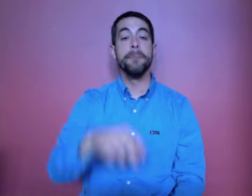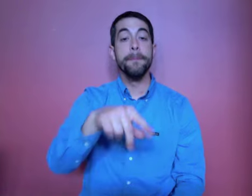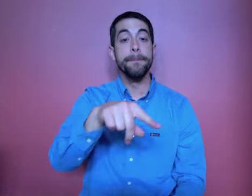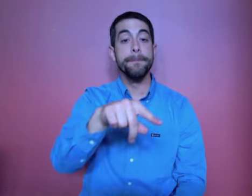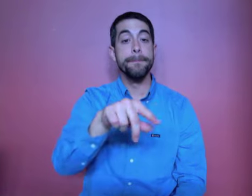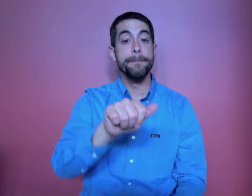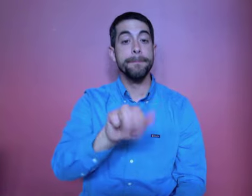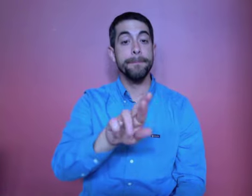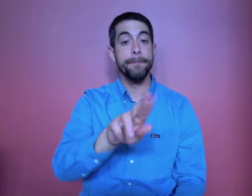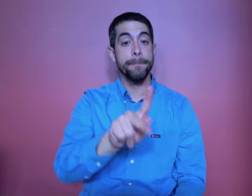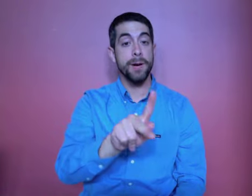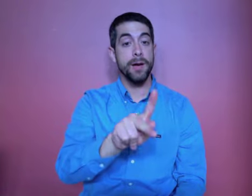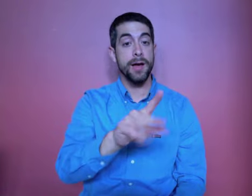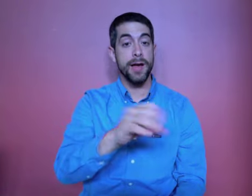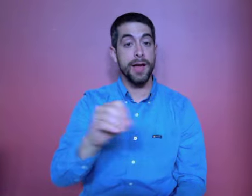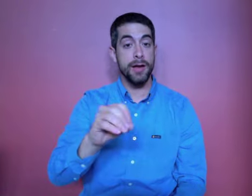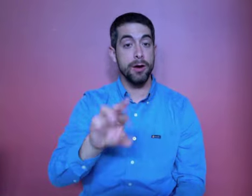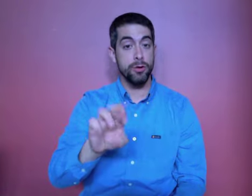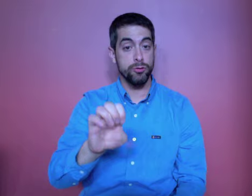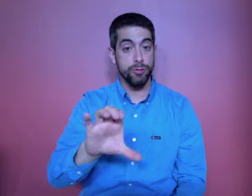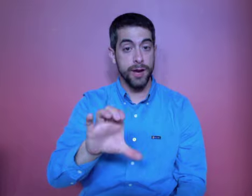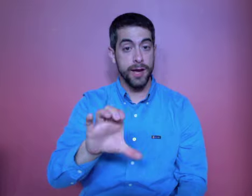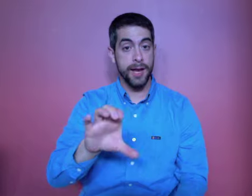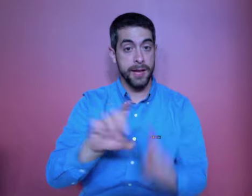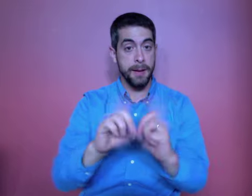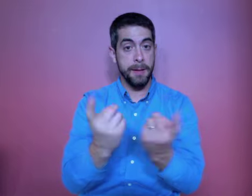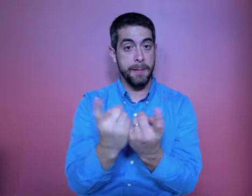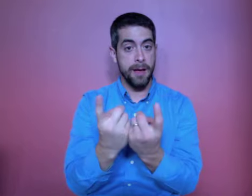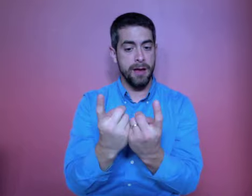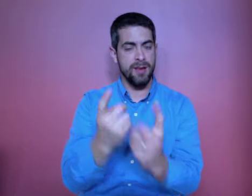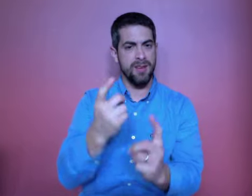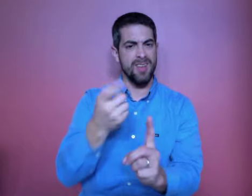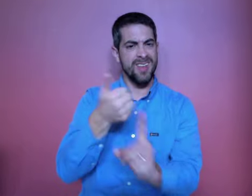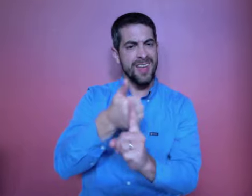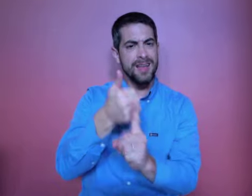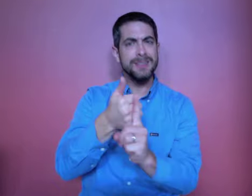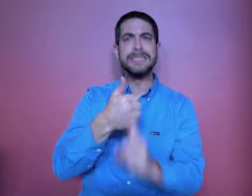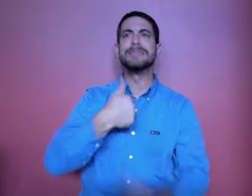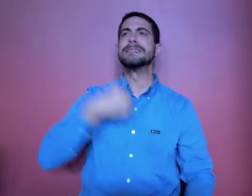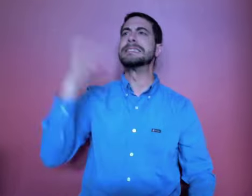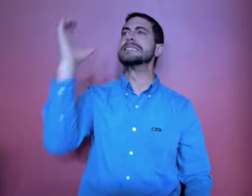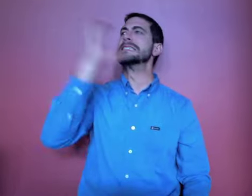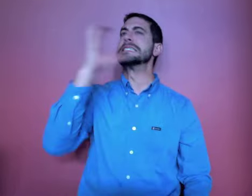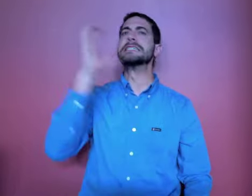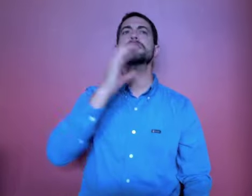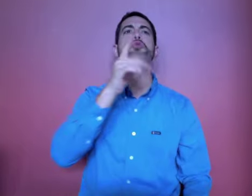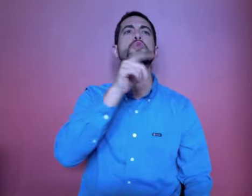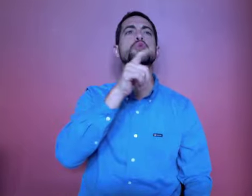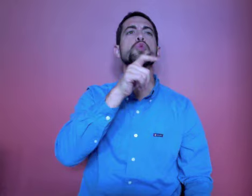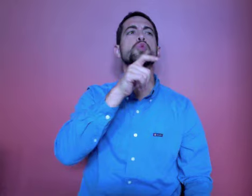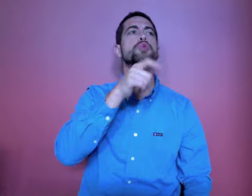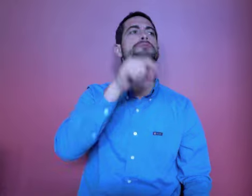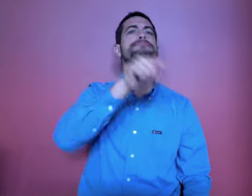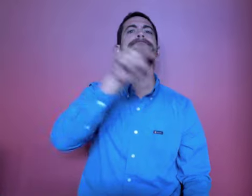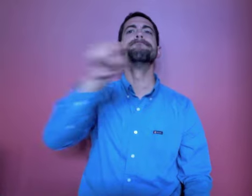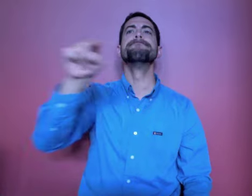who would agree to visit the playground three times per month, July